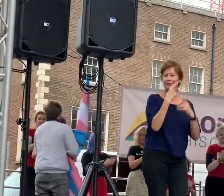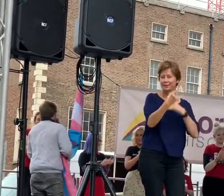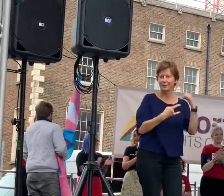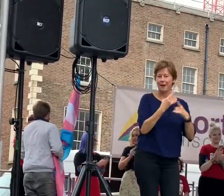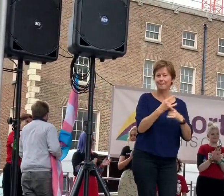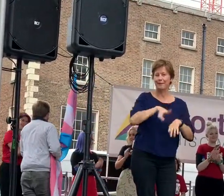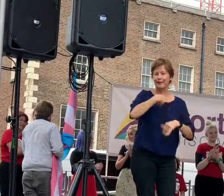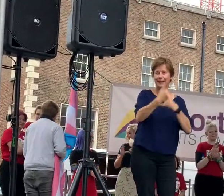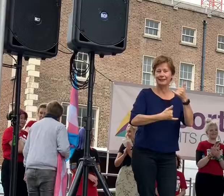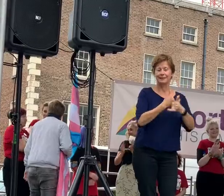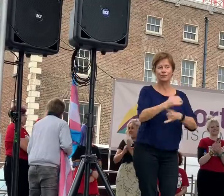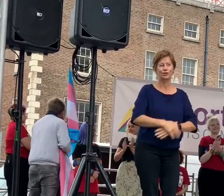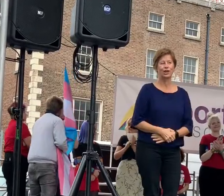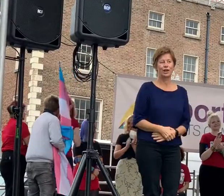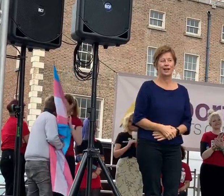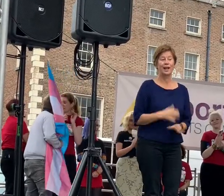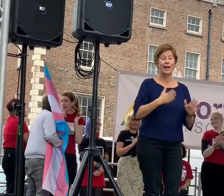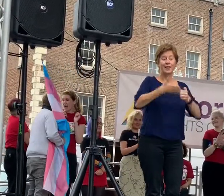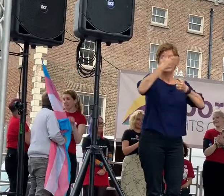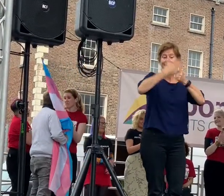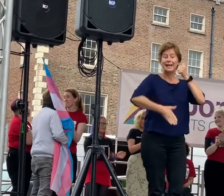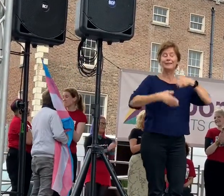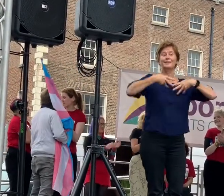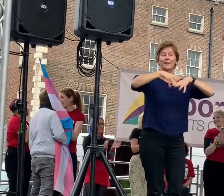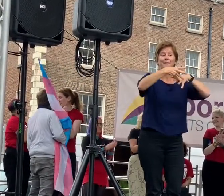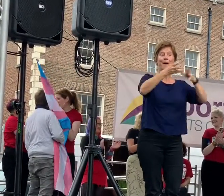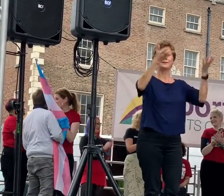Incredible. that's the end of the march that's what it's done.